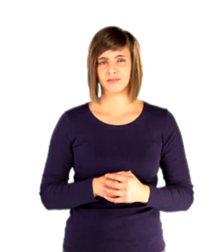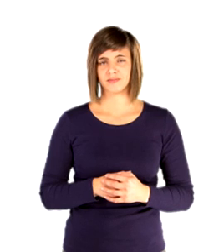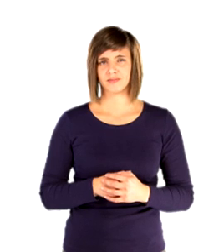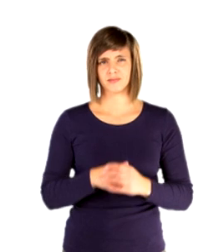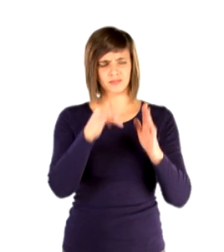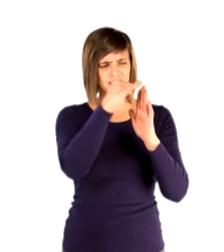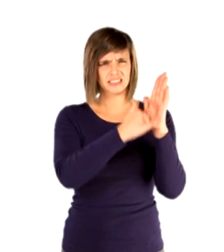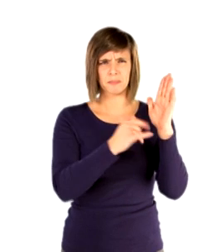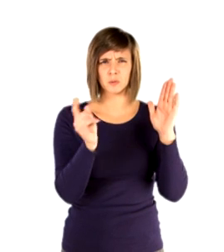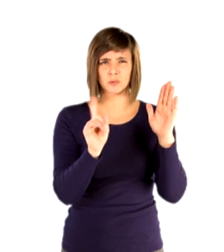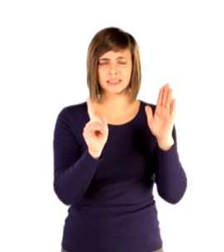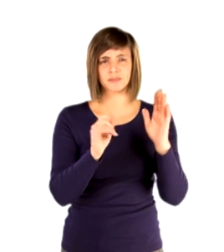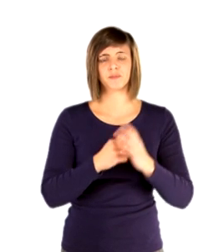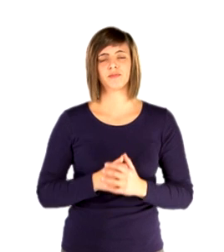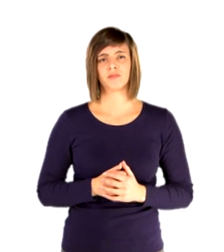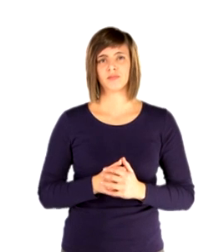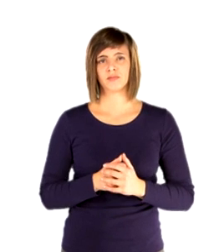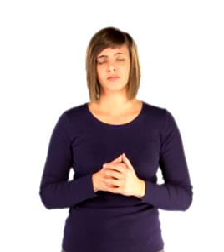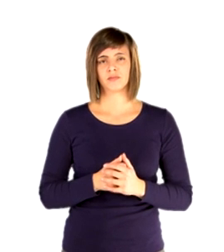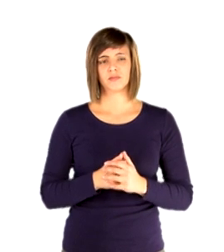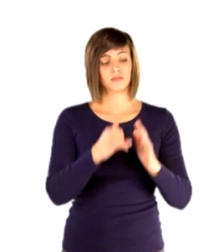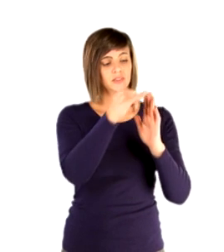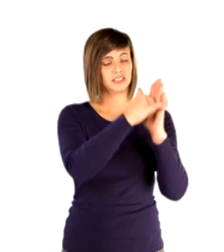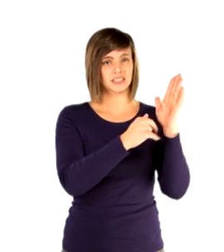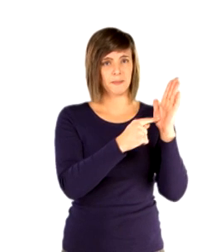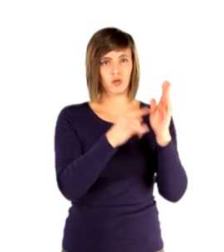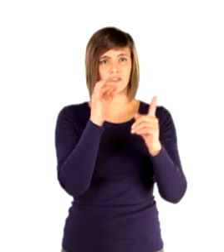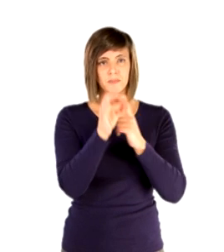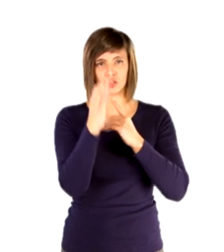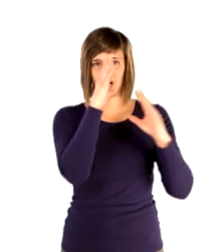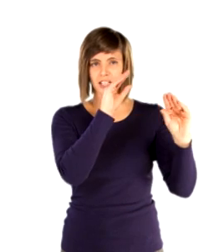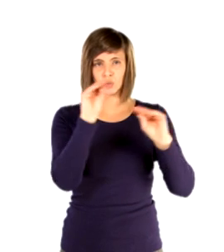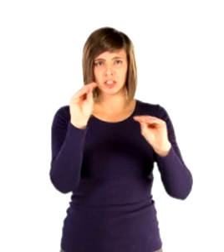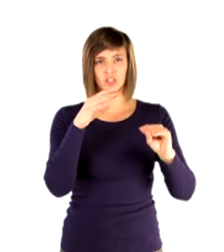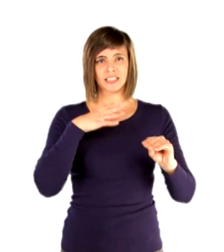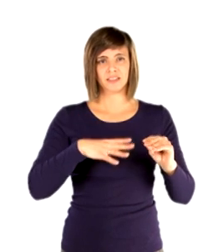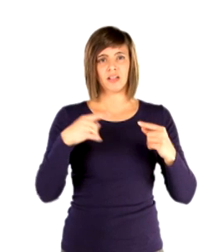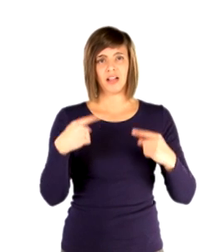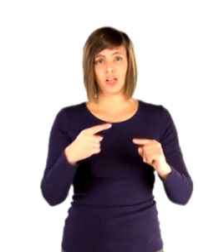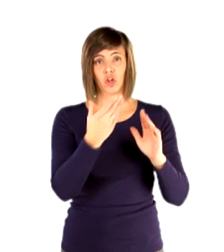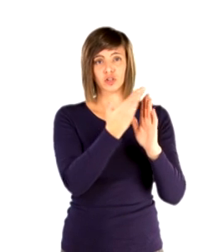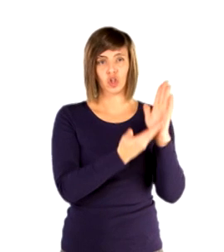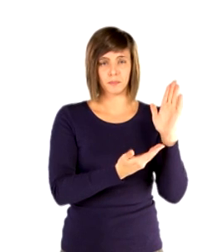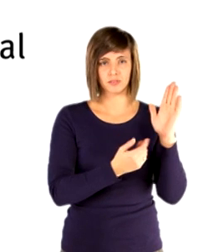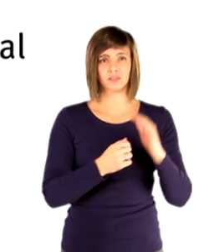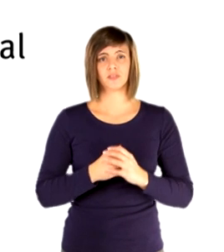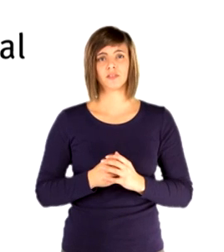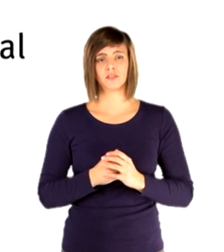What is a statement? A statement of special educational needs is a legal document. It should